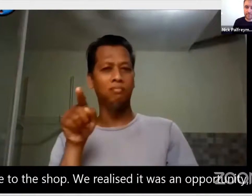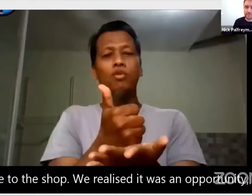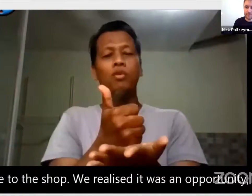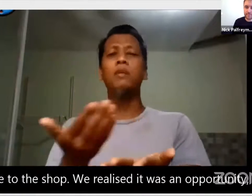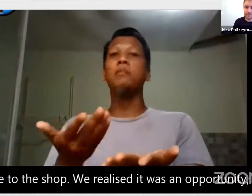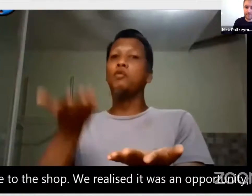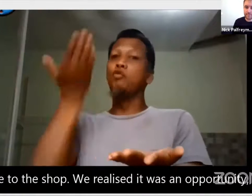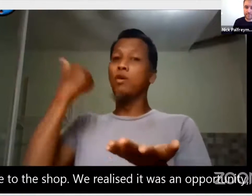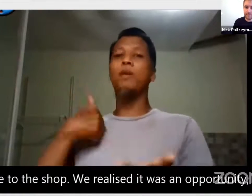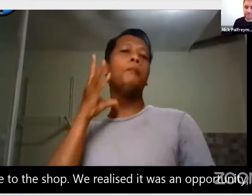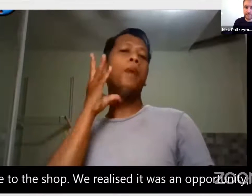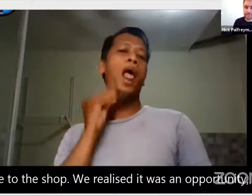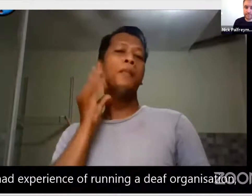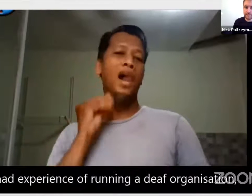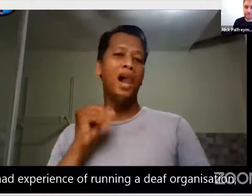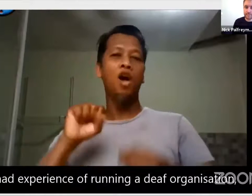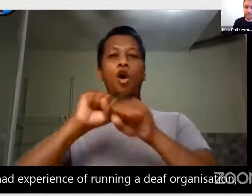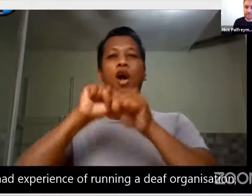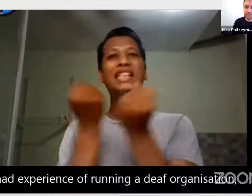opportunity.